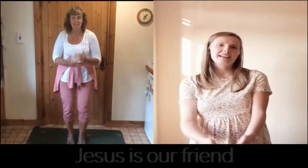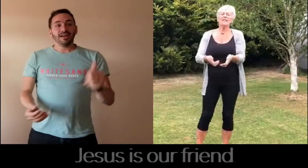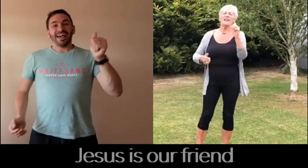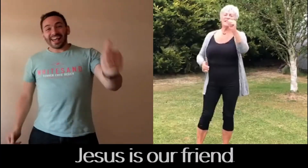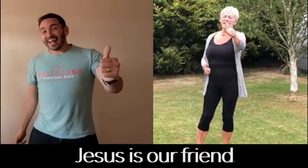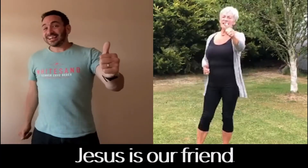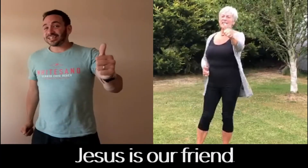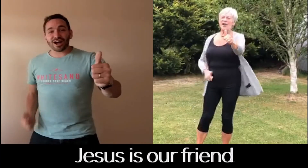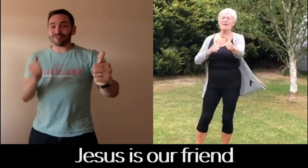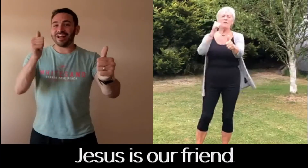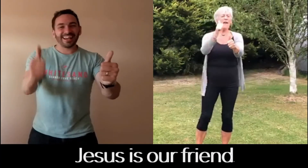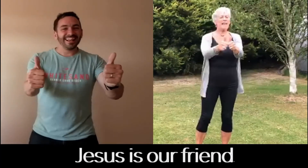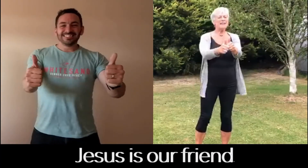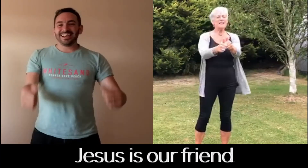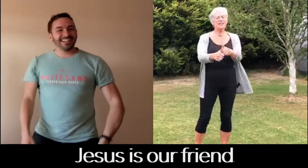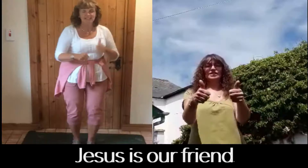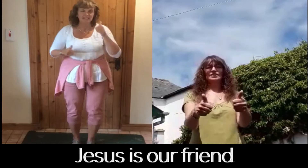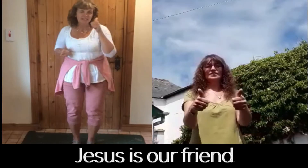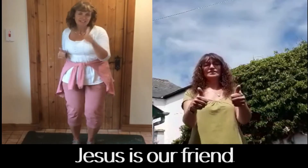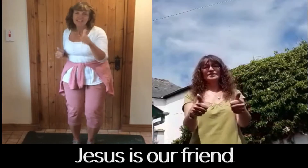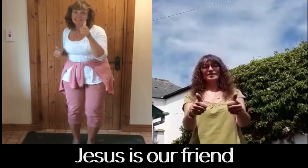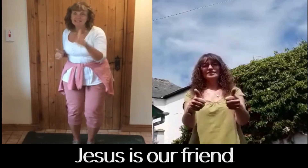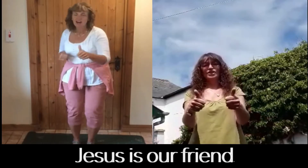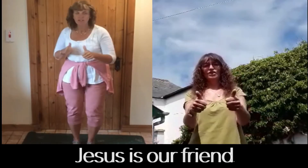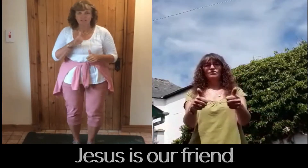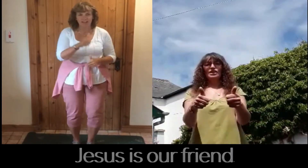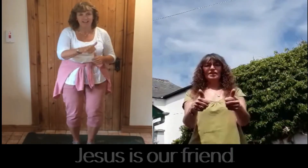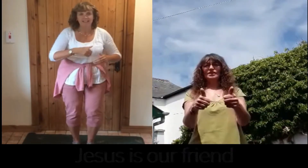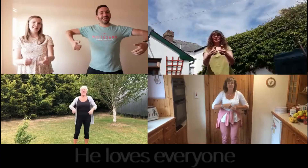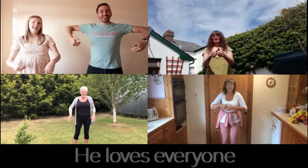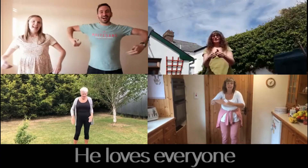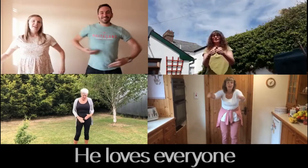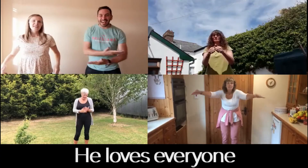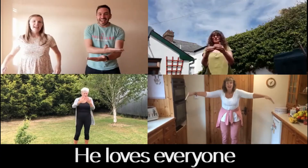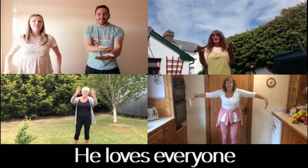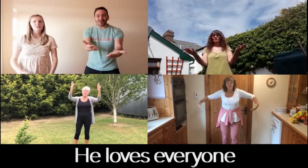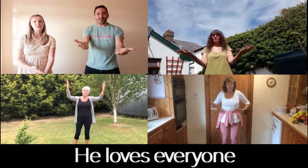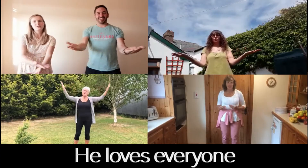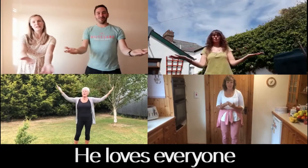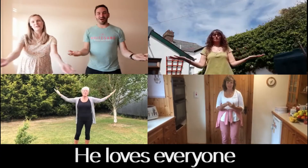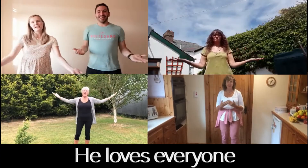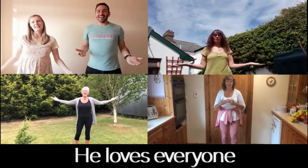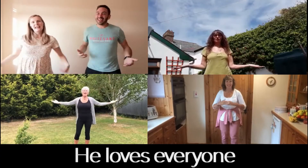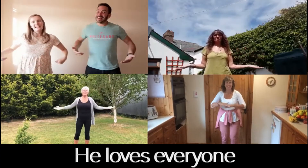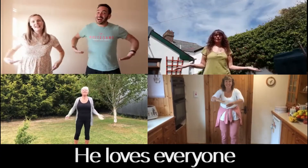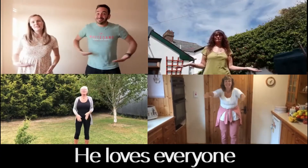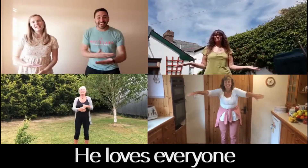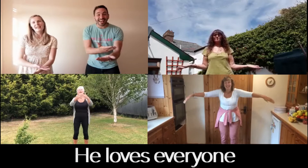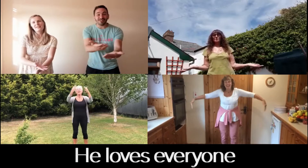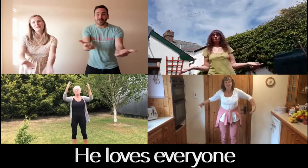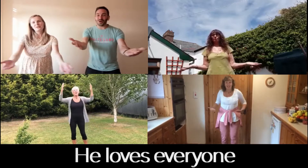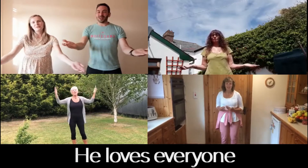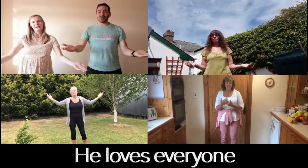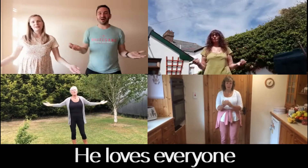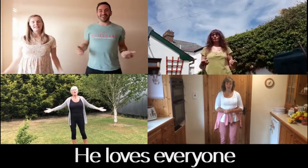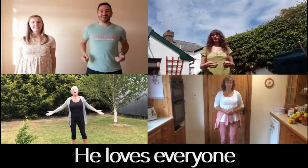Jesus is our friend Jesus is our friend Jesus loves everyone God